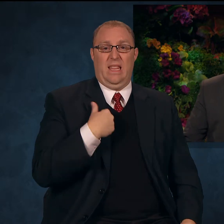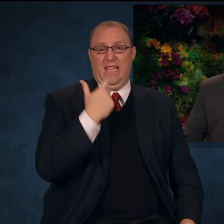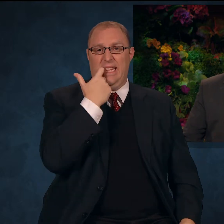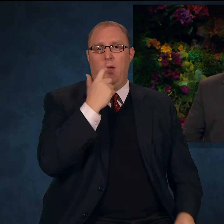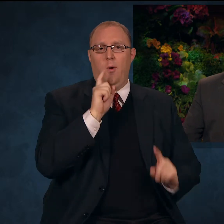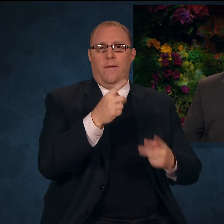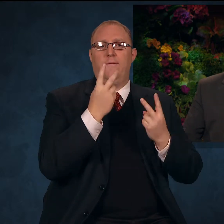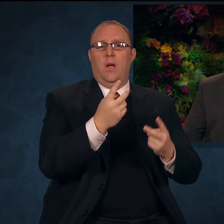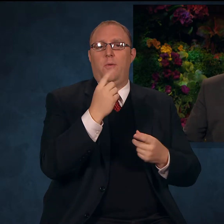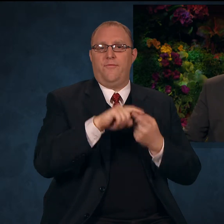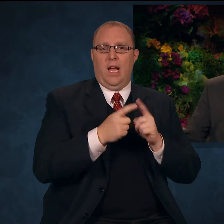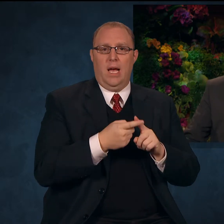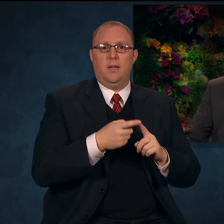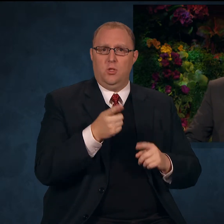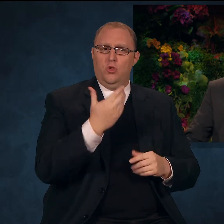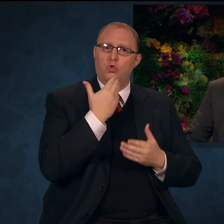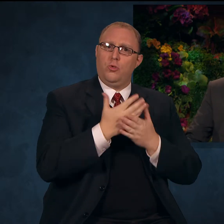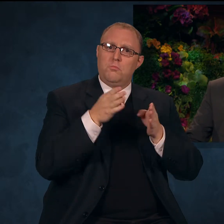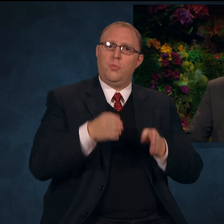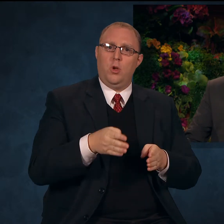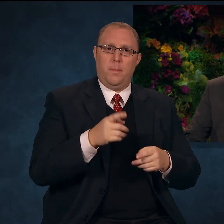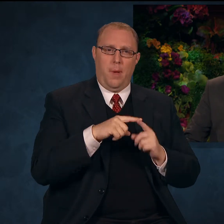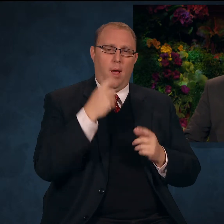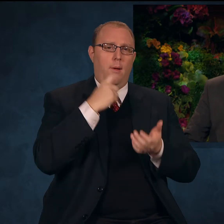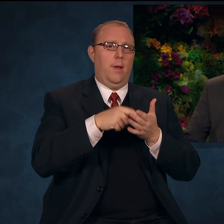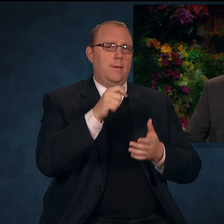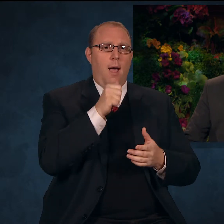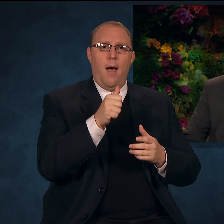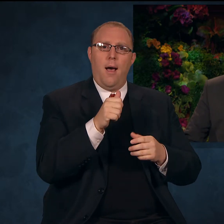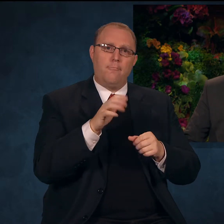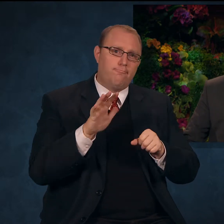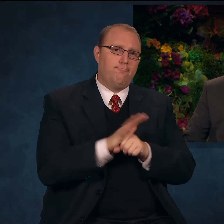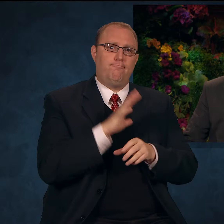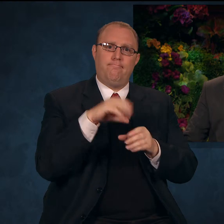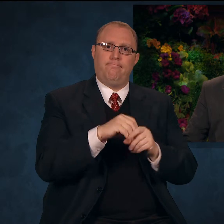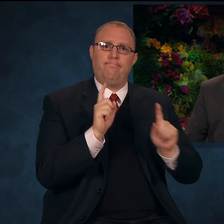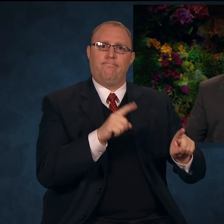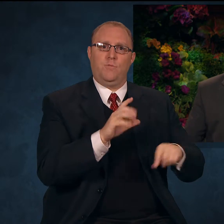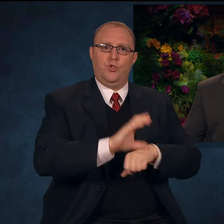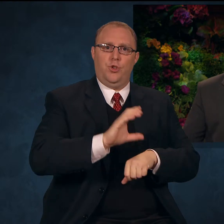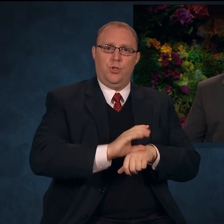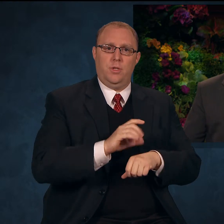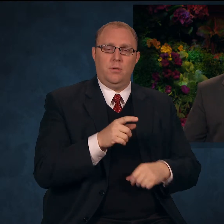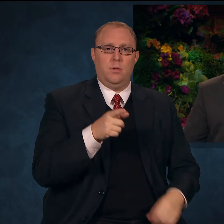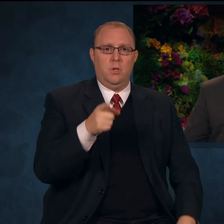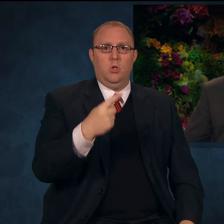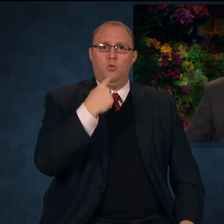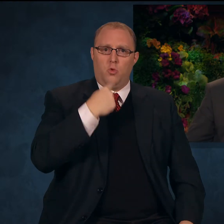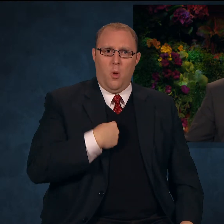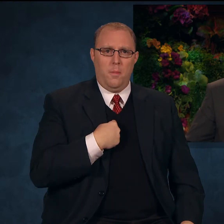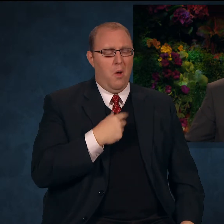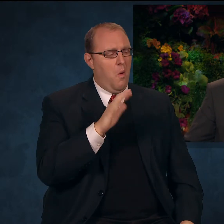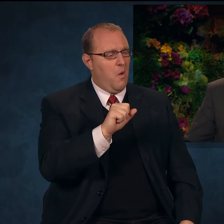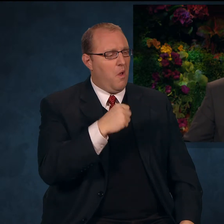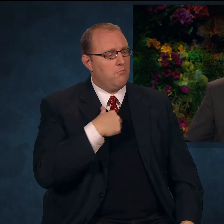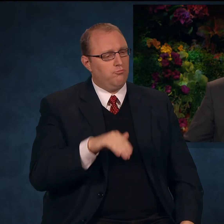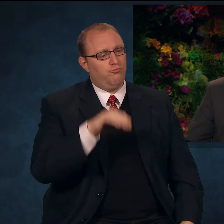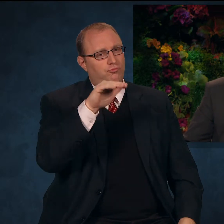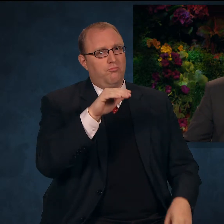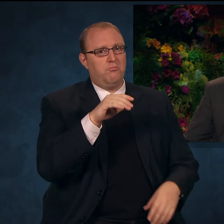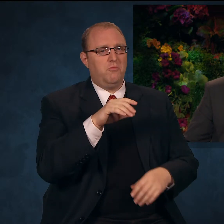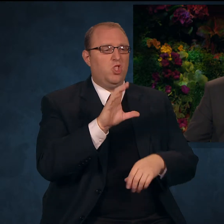but I sensed he was not fully participating in Church activity. He told me that he had been raised in a gospel-centered home